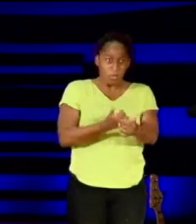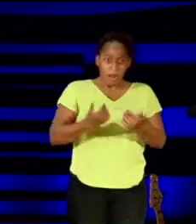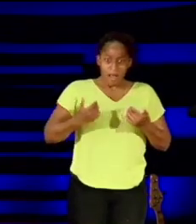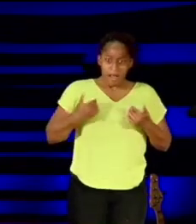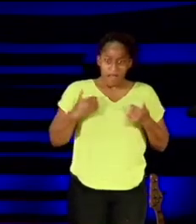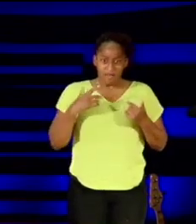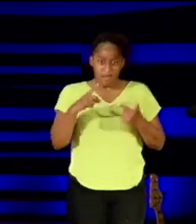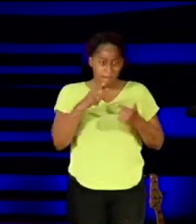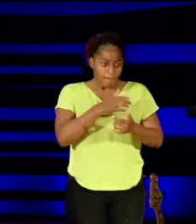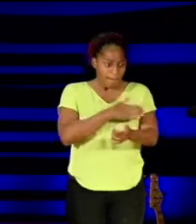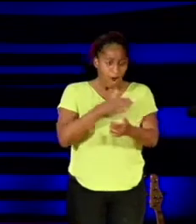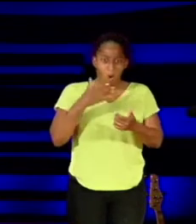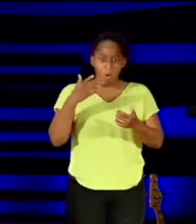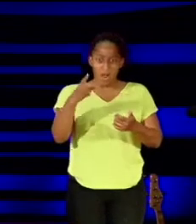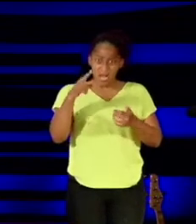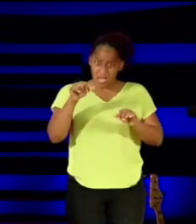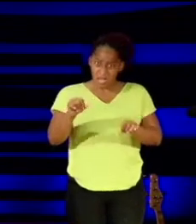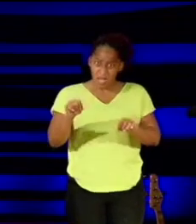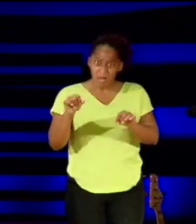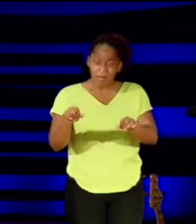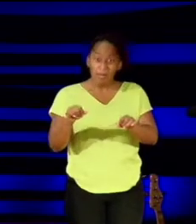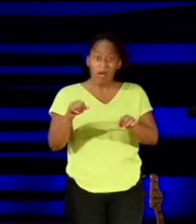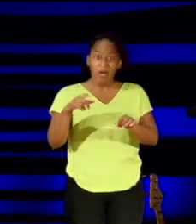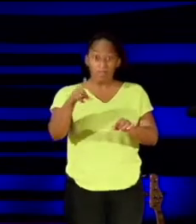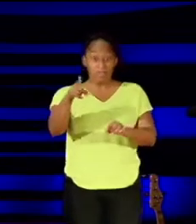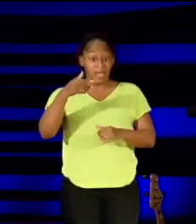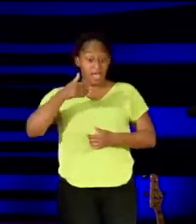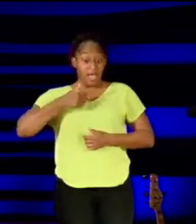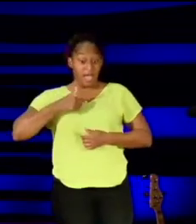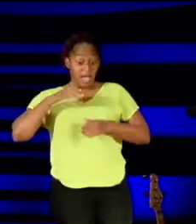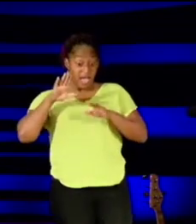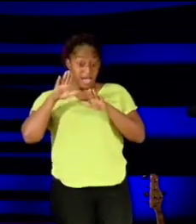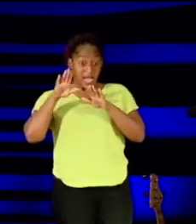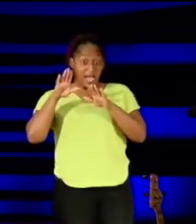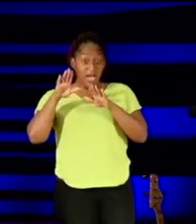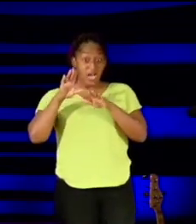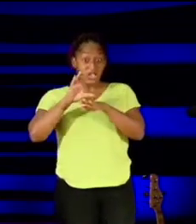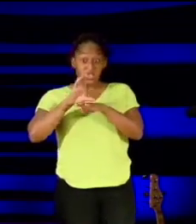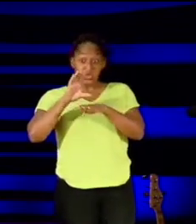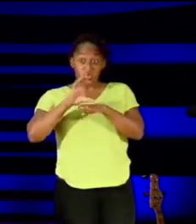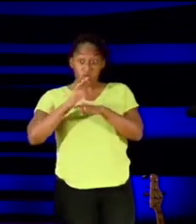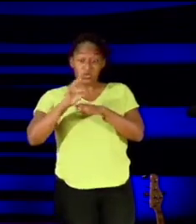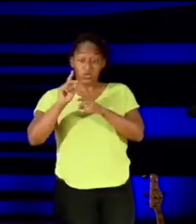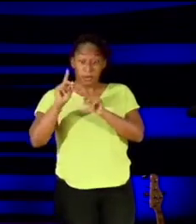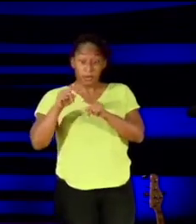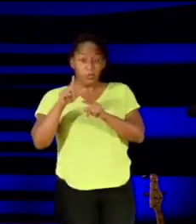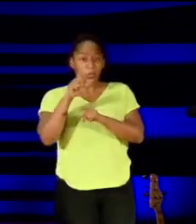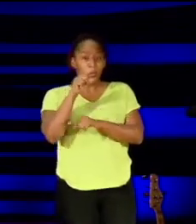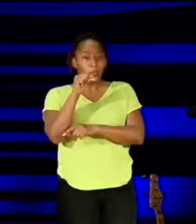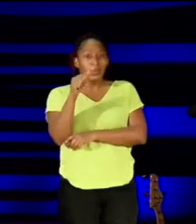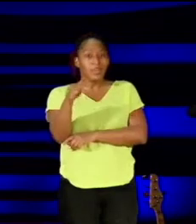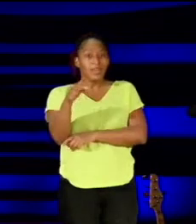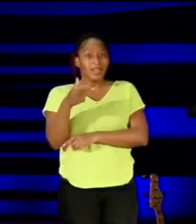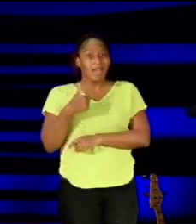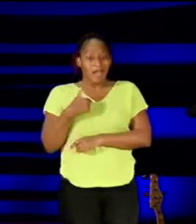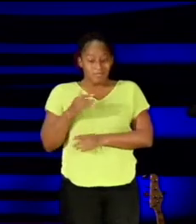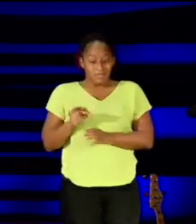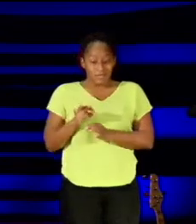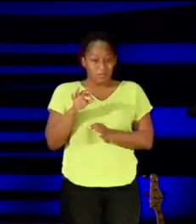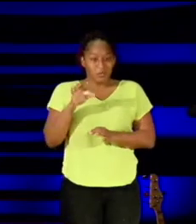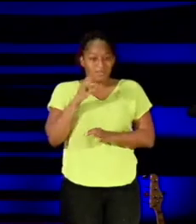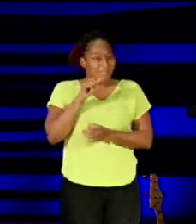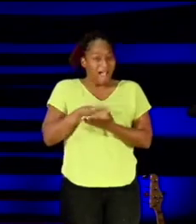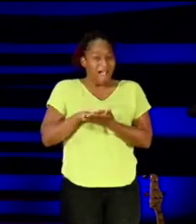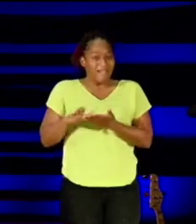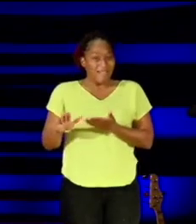There was a man in the synagogue, though, who was possessed by the spirit of an unclean demon. And he cried